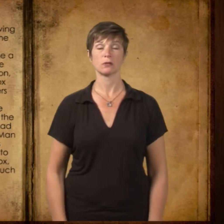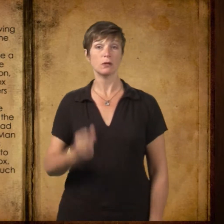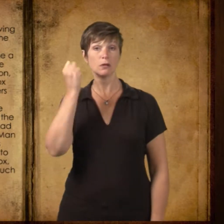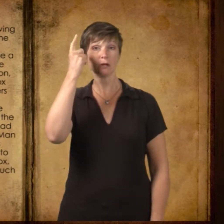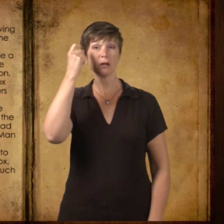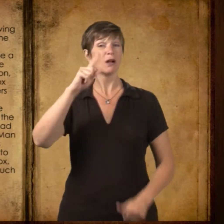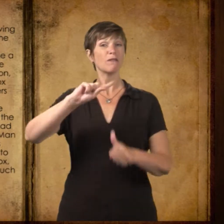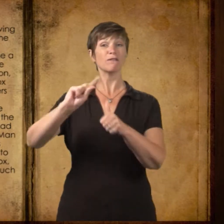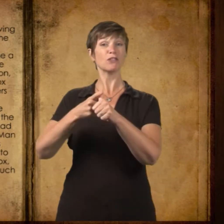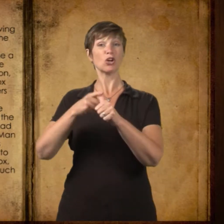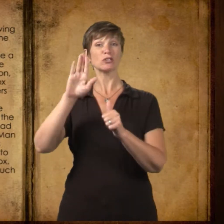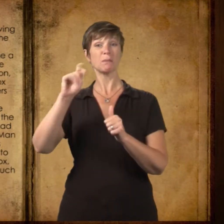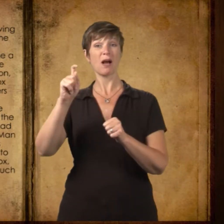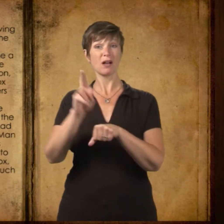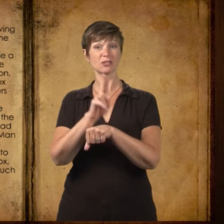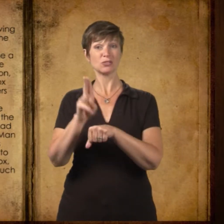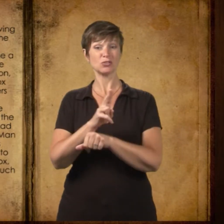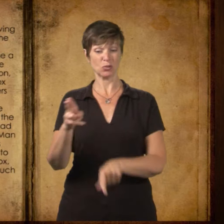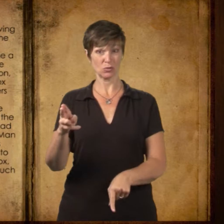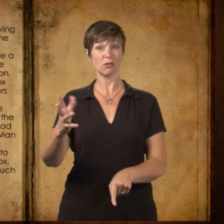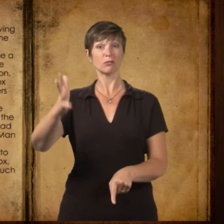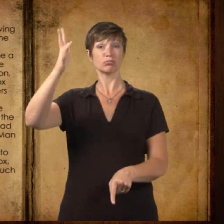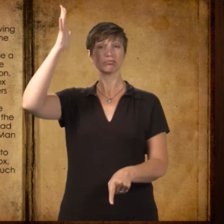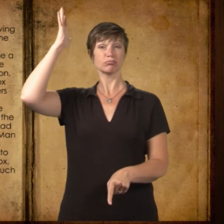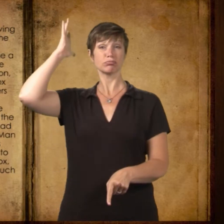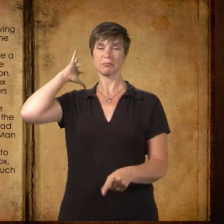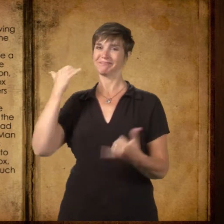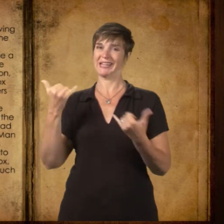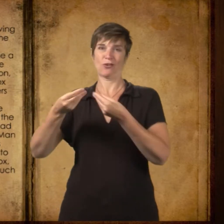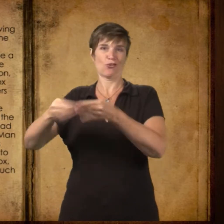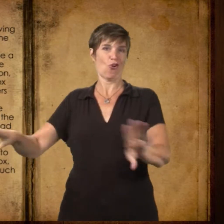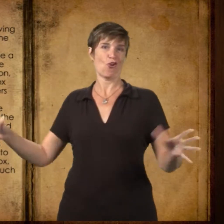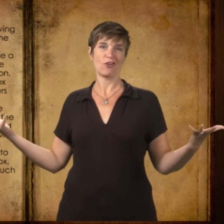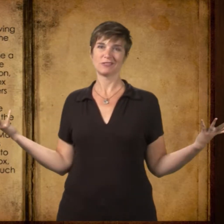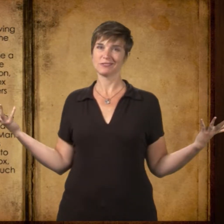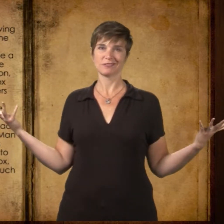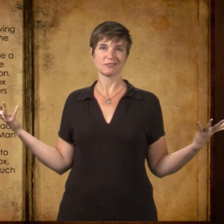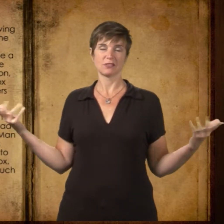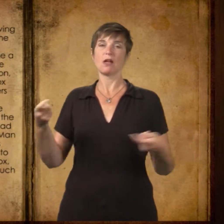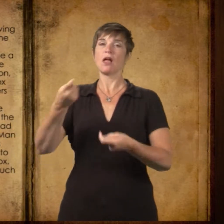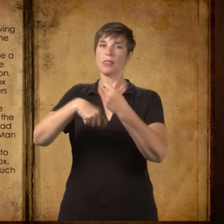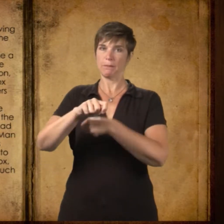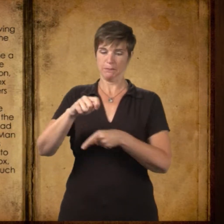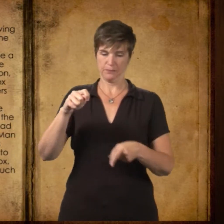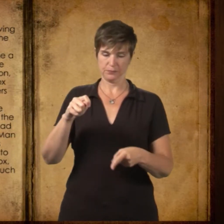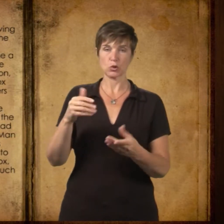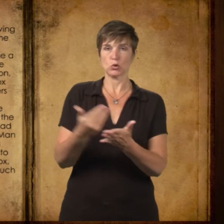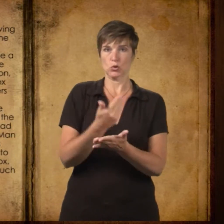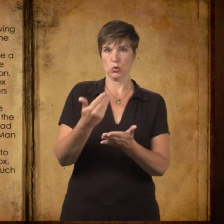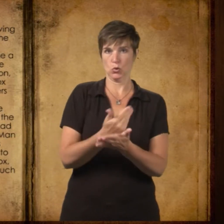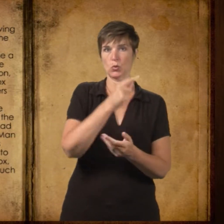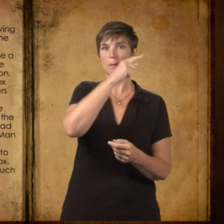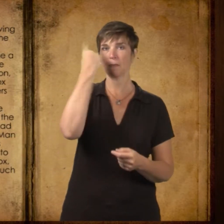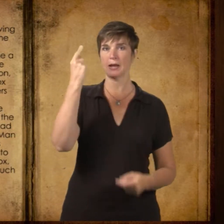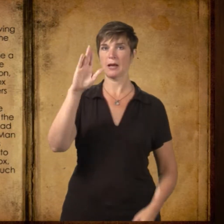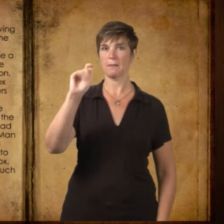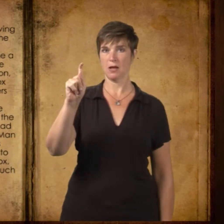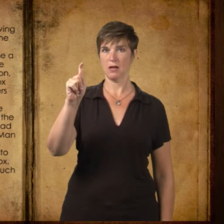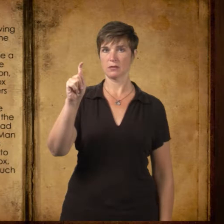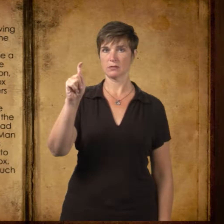it. The original paraphernalia for the lottery had been lost long